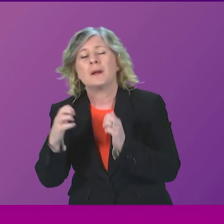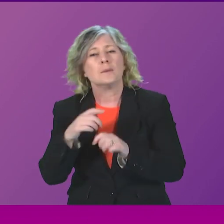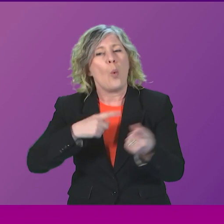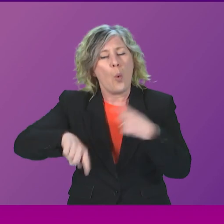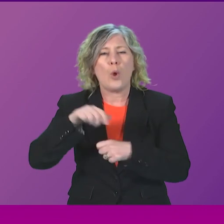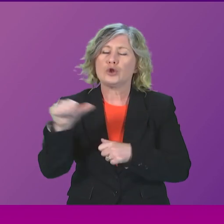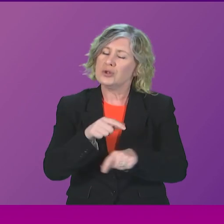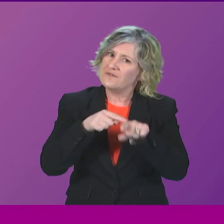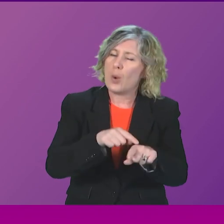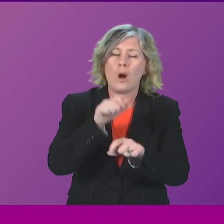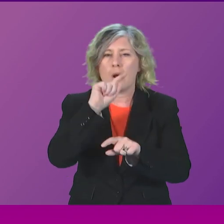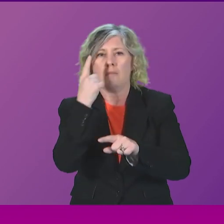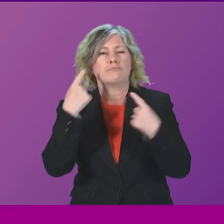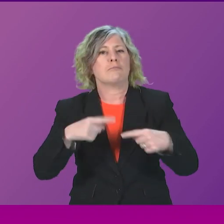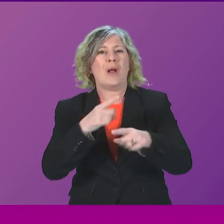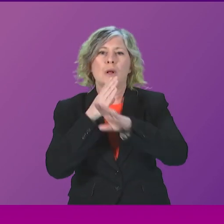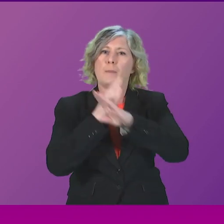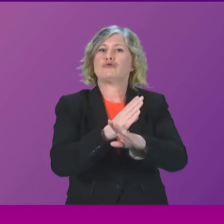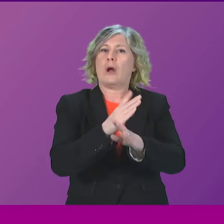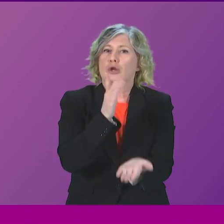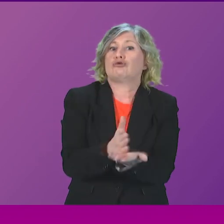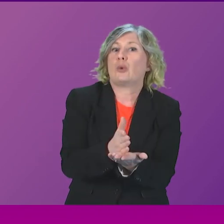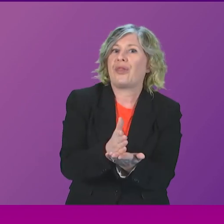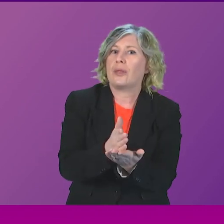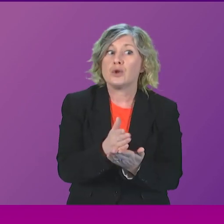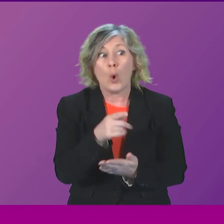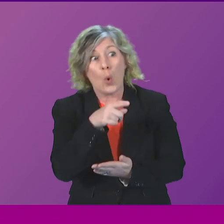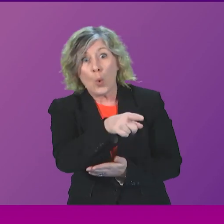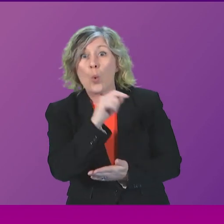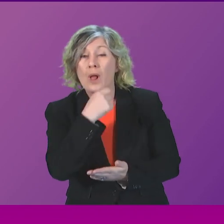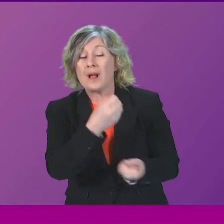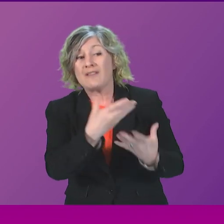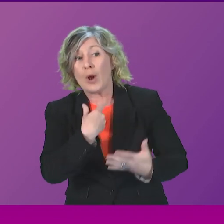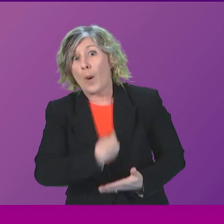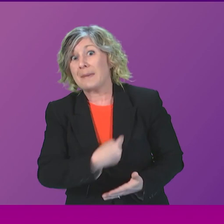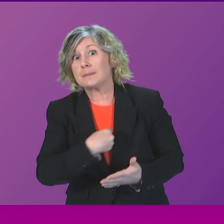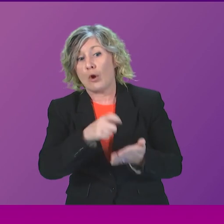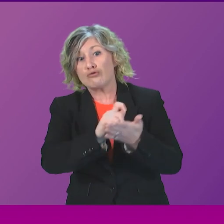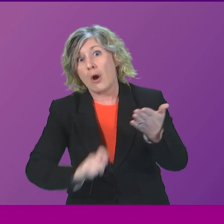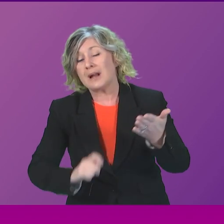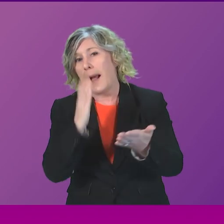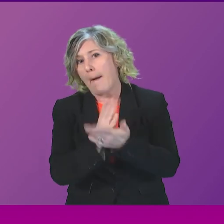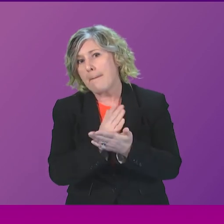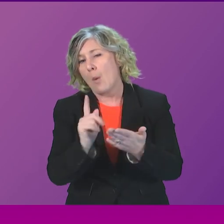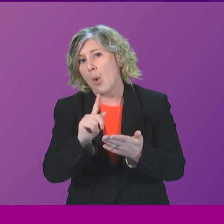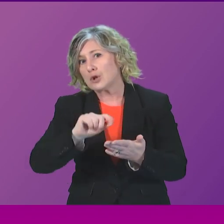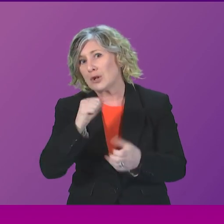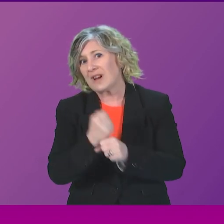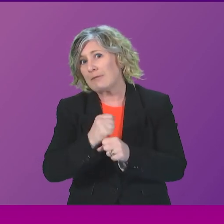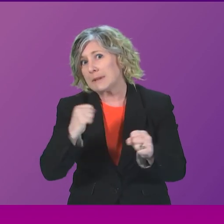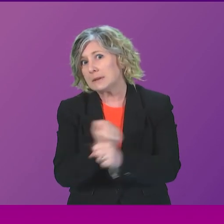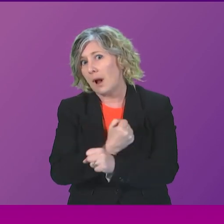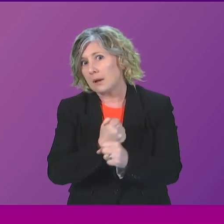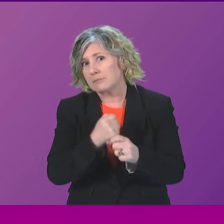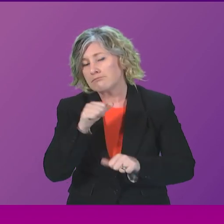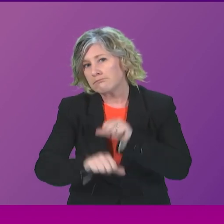So, will the First Minister commit to writing to me and other members of this Parliament, outlining what steps the Scottish Government has taken